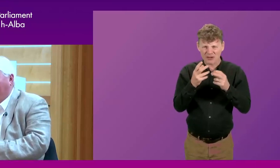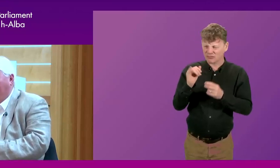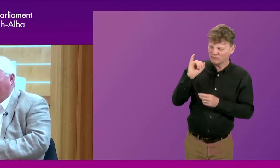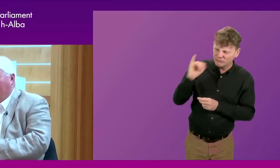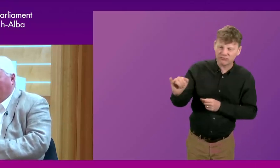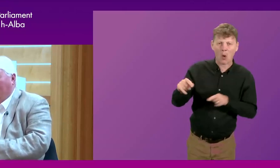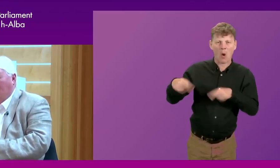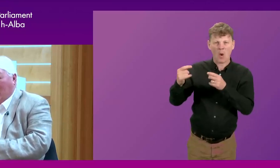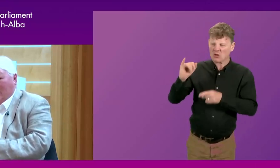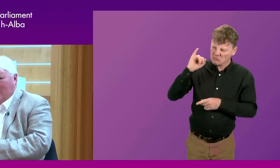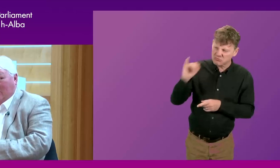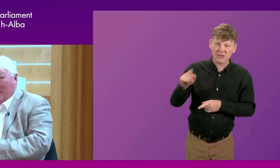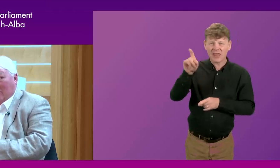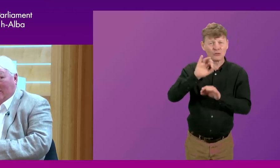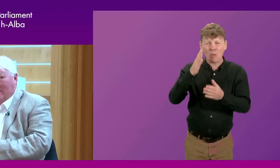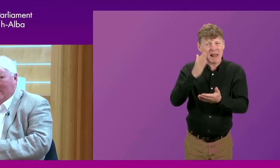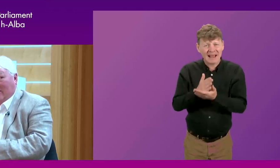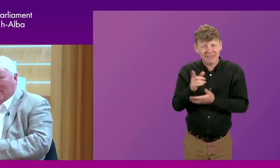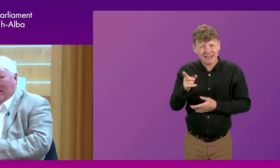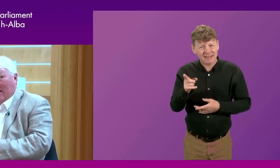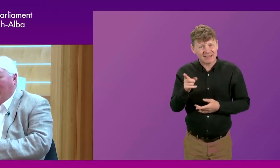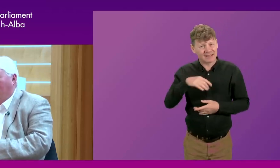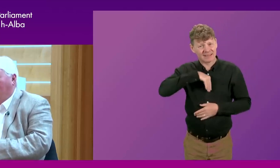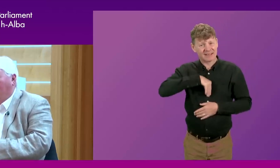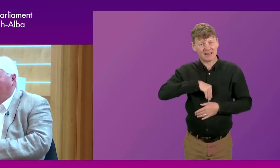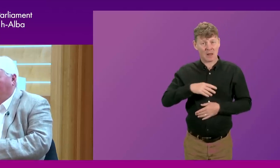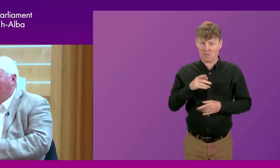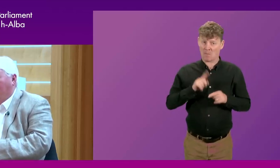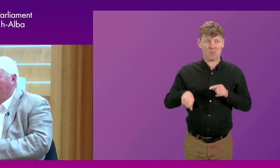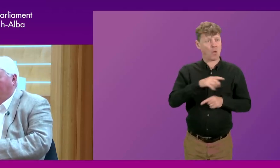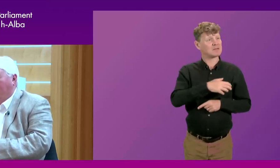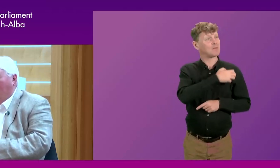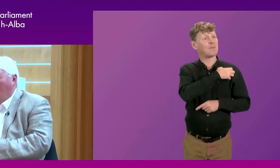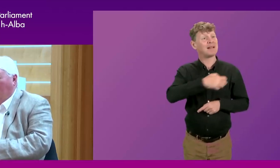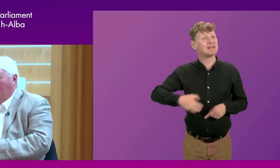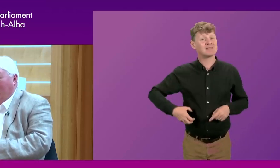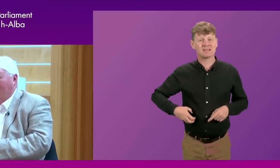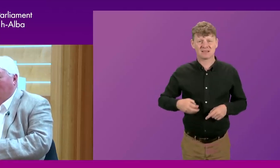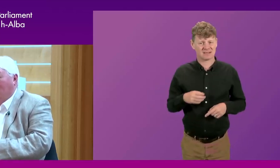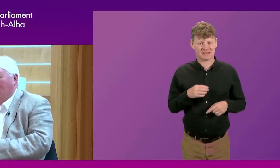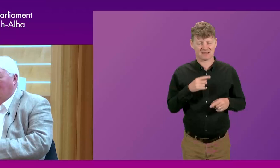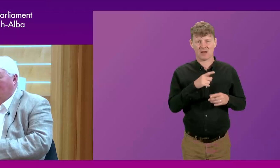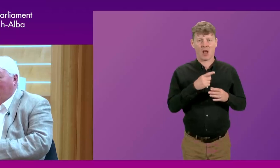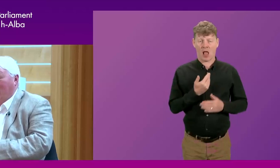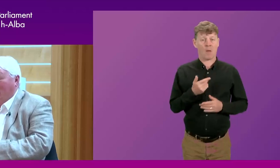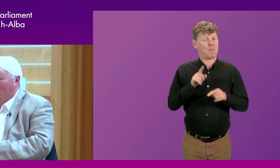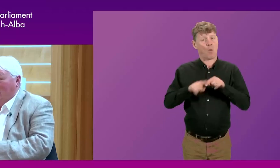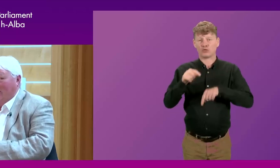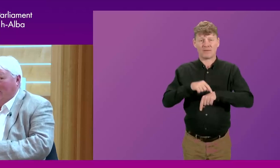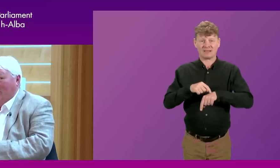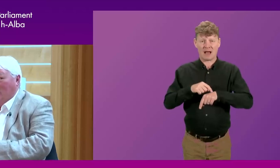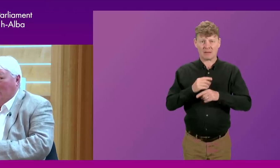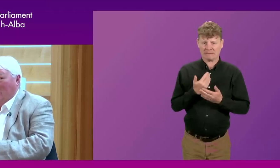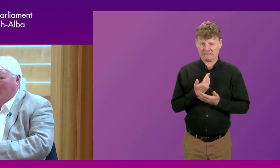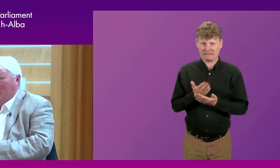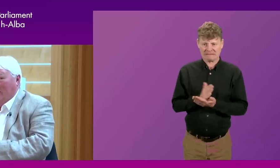at the time. And most ministers of my acquaintance are in a lather of honourable indecision most of the time because they're not